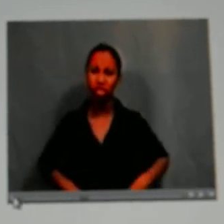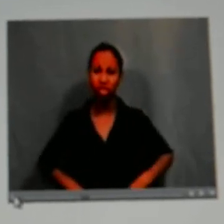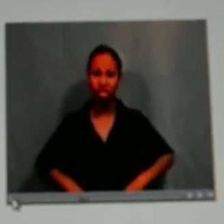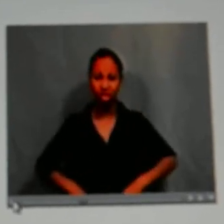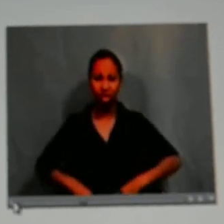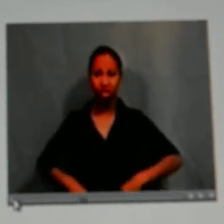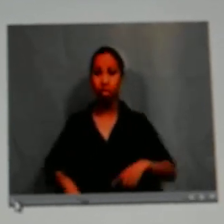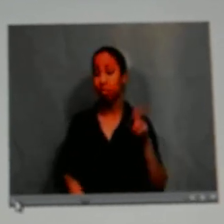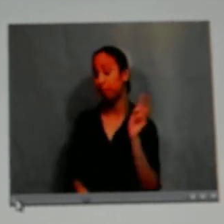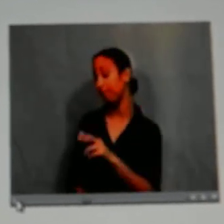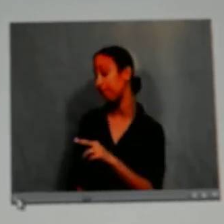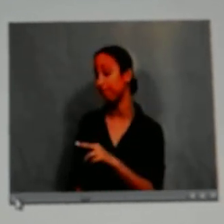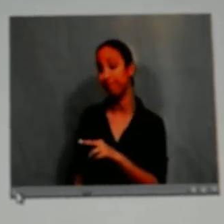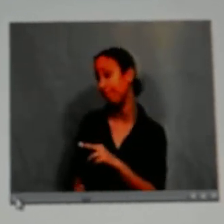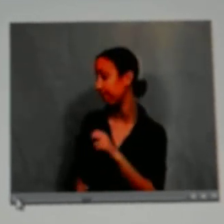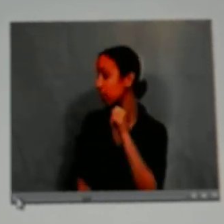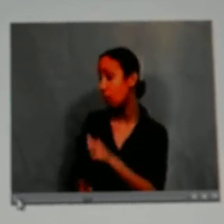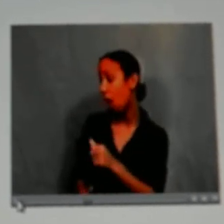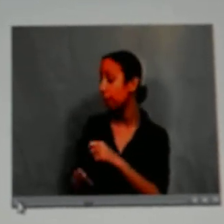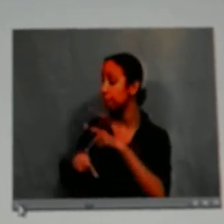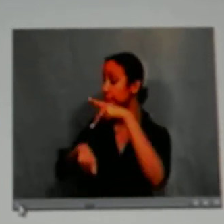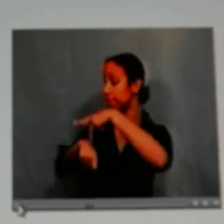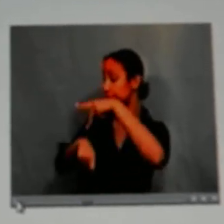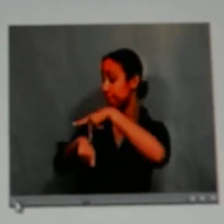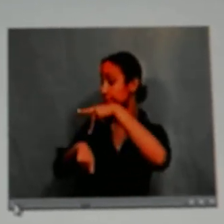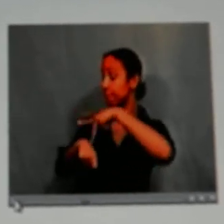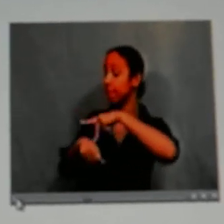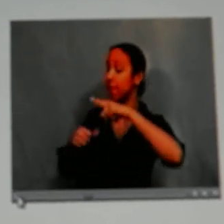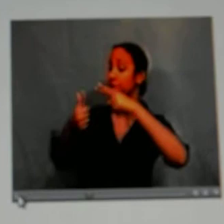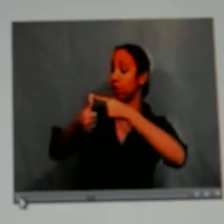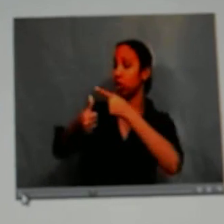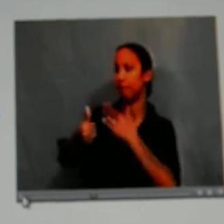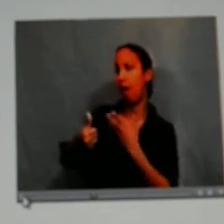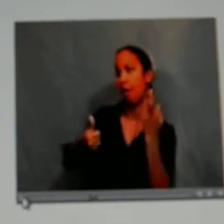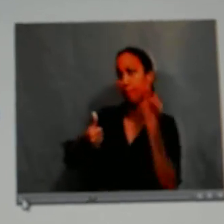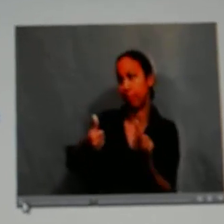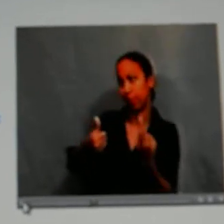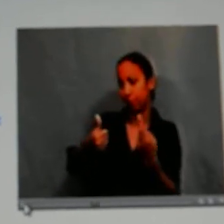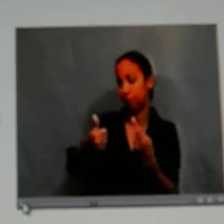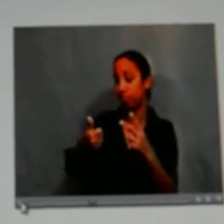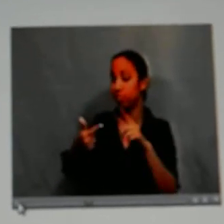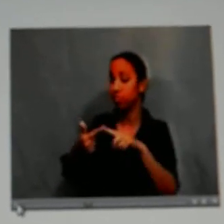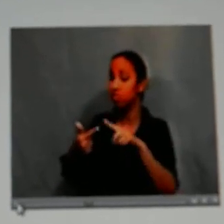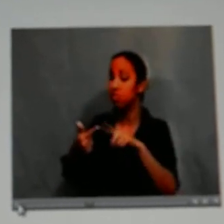And I was like, we've been best friends up to now. What's the problem? And he said, too bad.